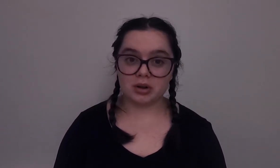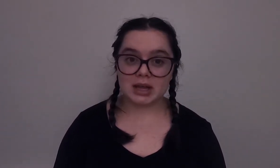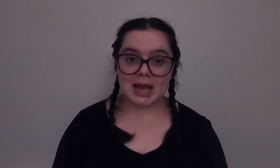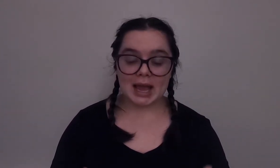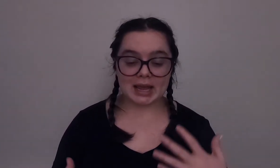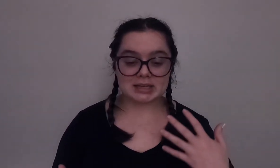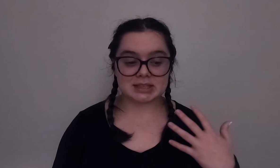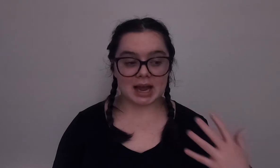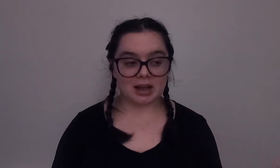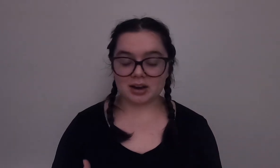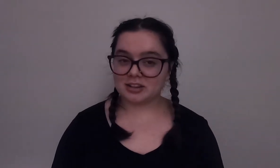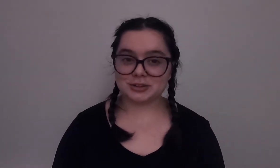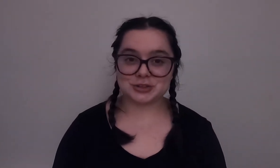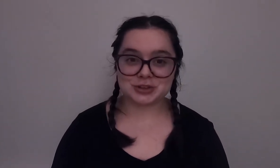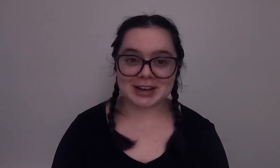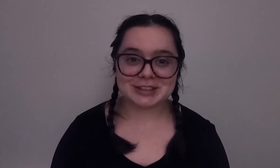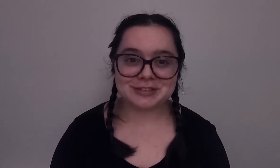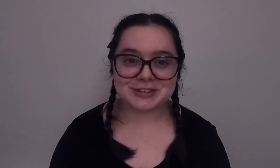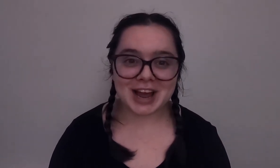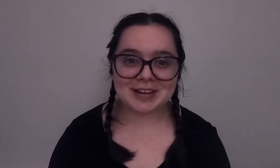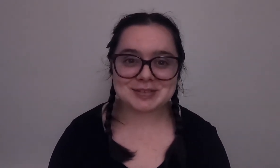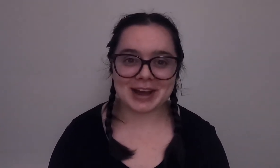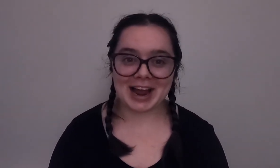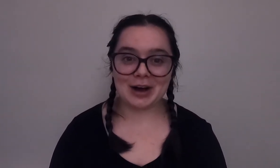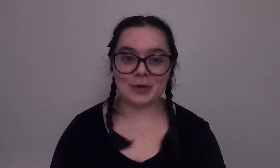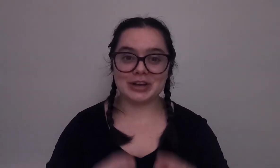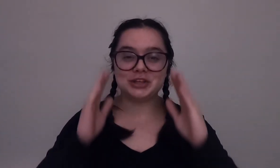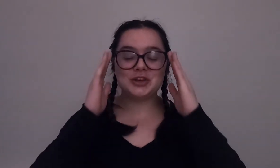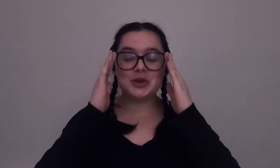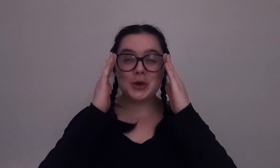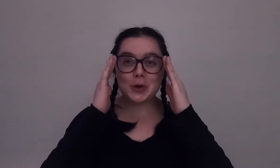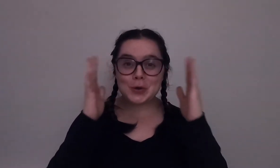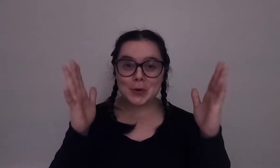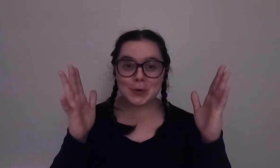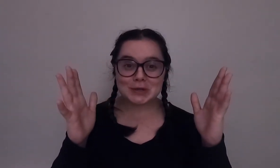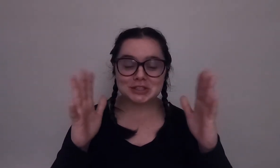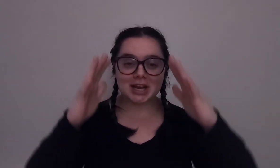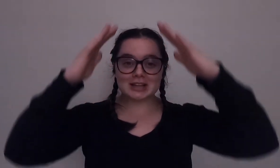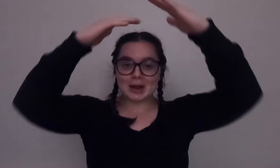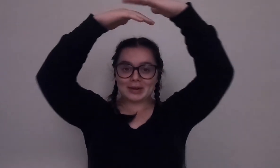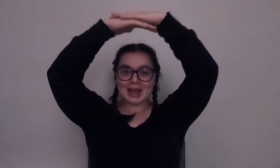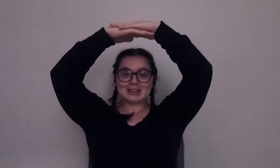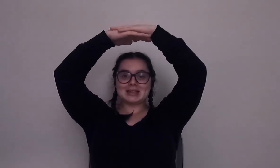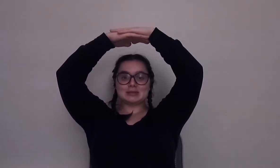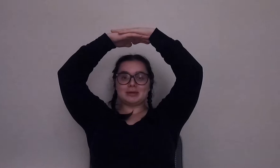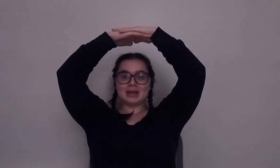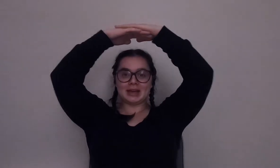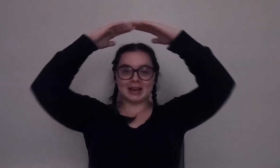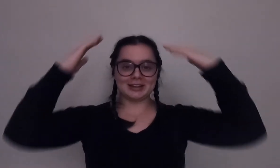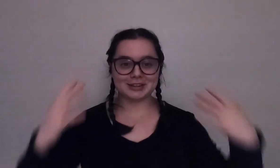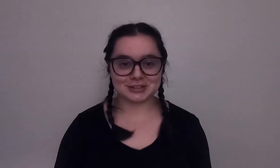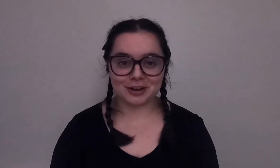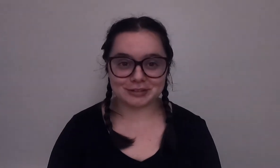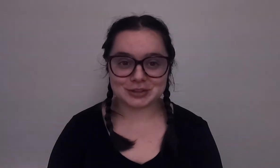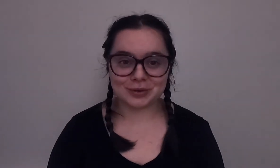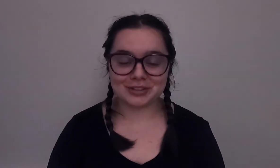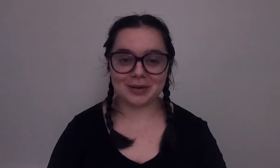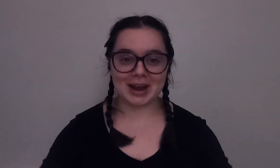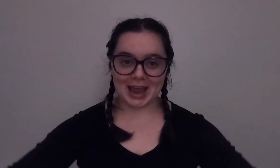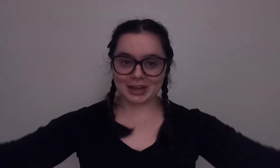and I got a little distracted a few times by how huge they were like this big this starfish were that were hanging